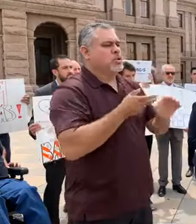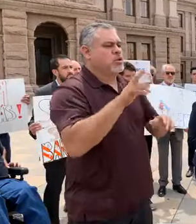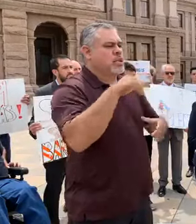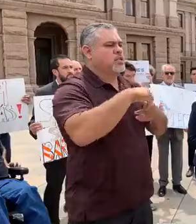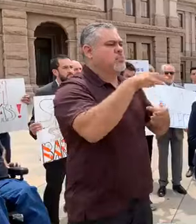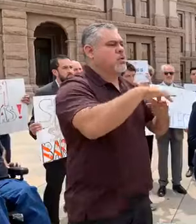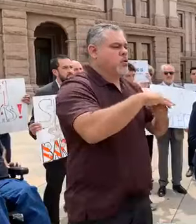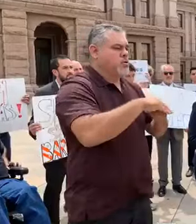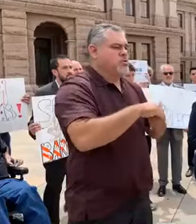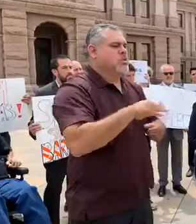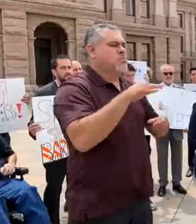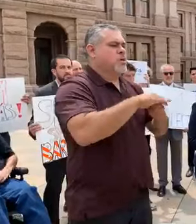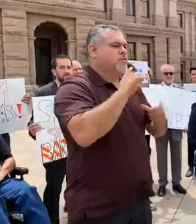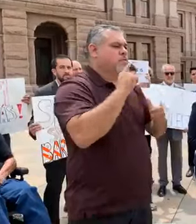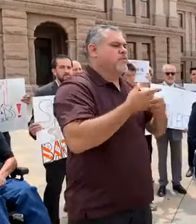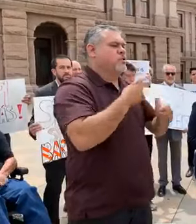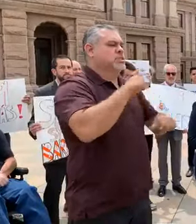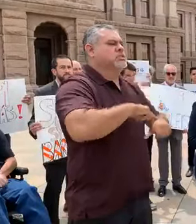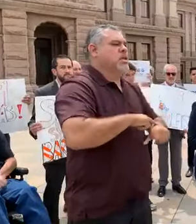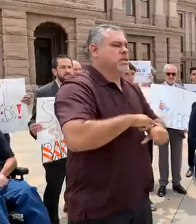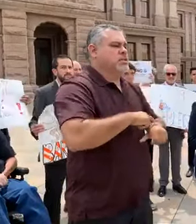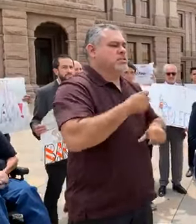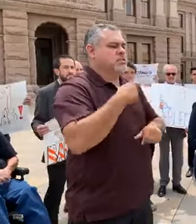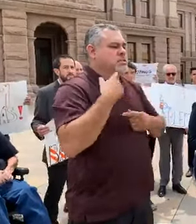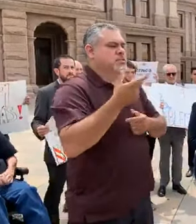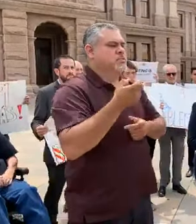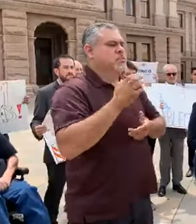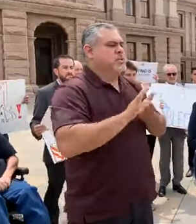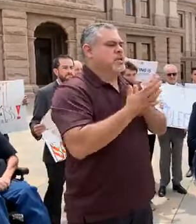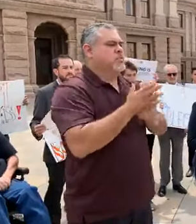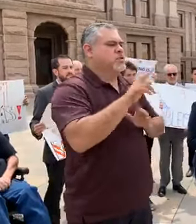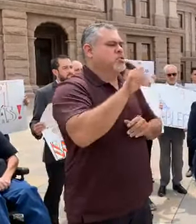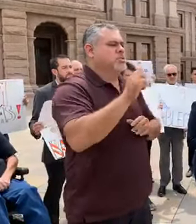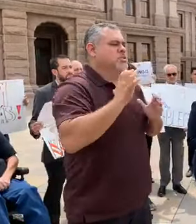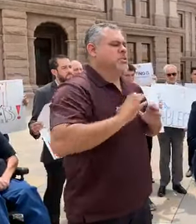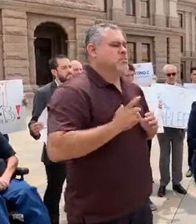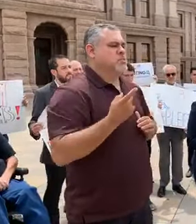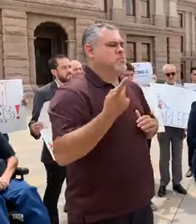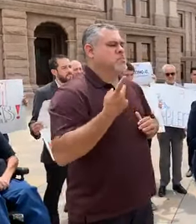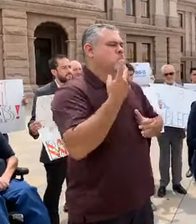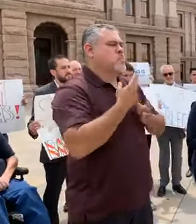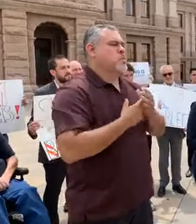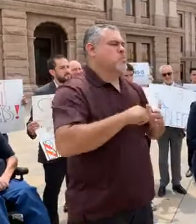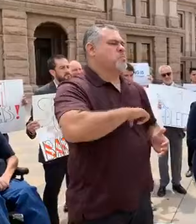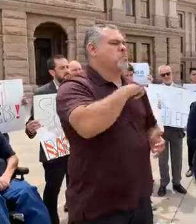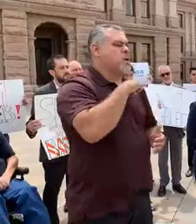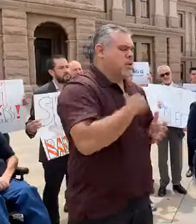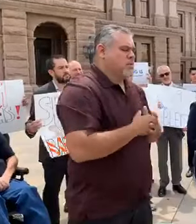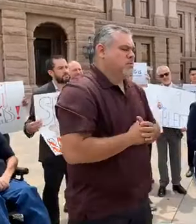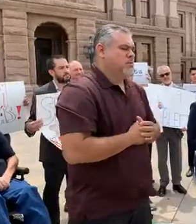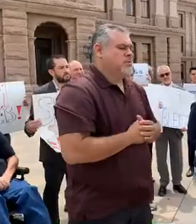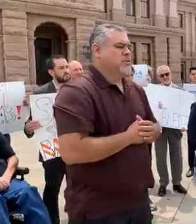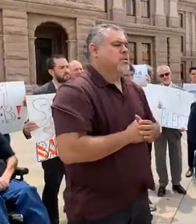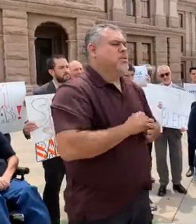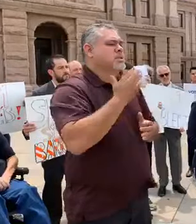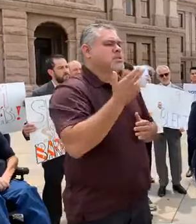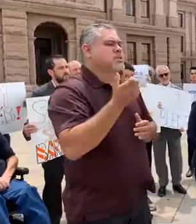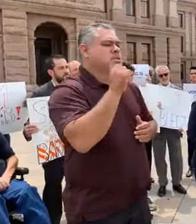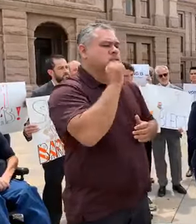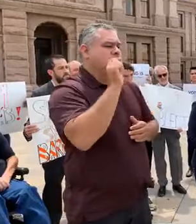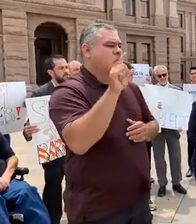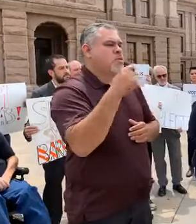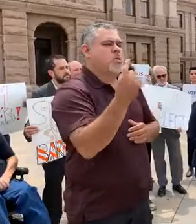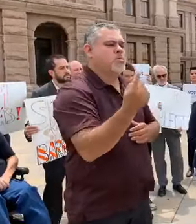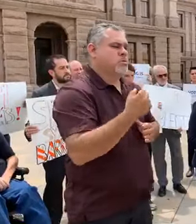polls to cast her ballot for the first time since she became a U.S. citizen. Both so proud. As it turns out, she was not